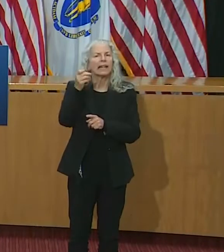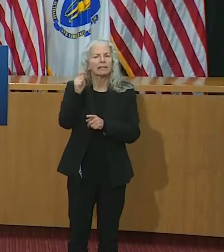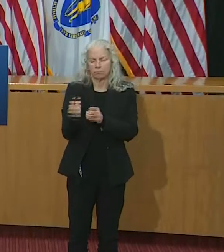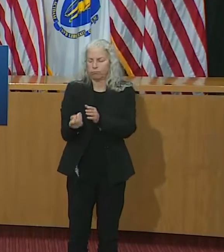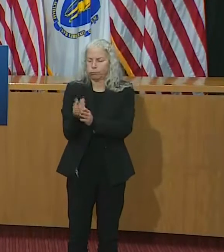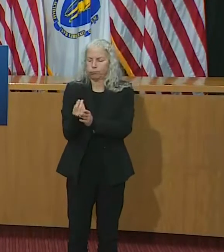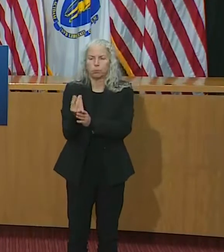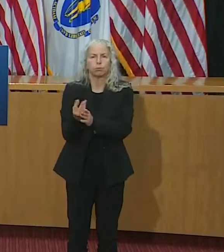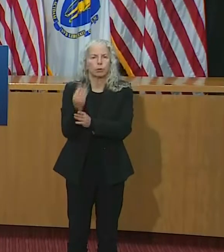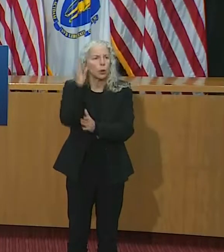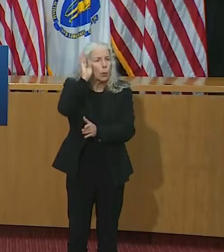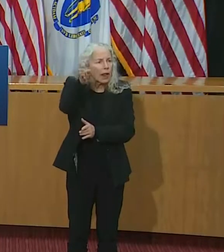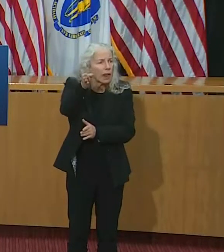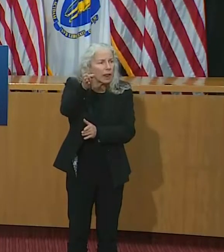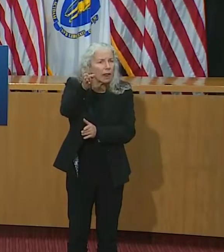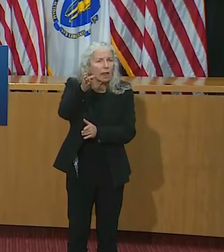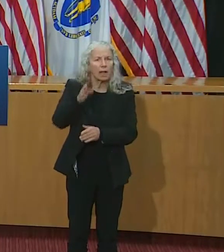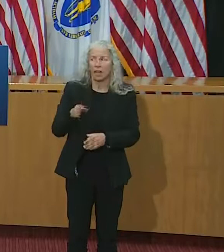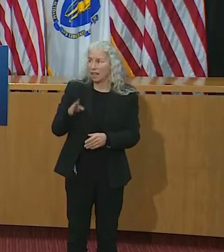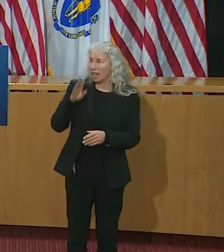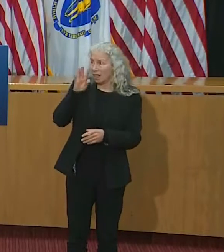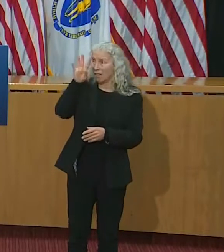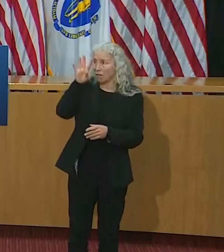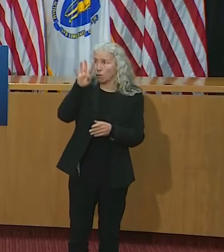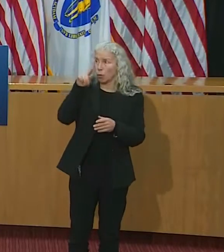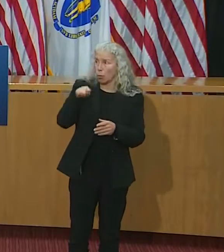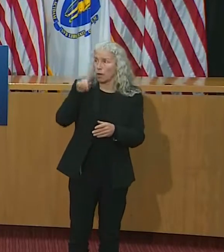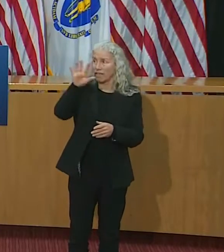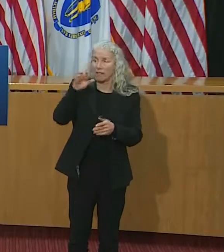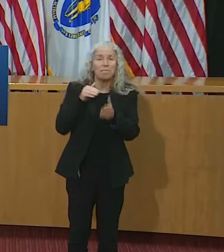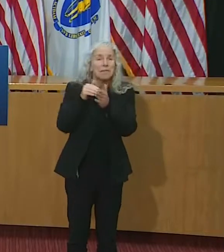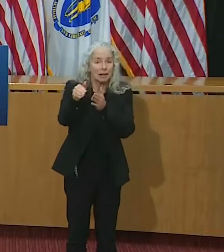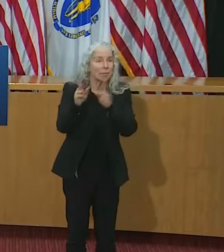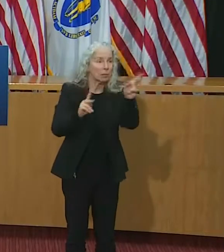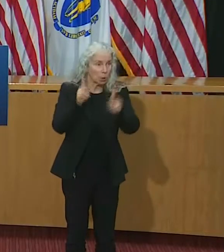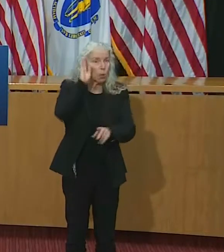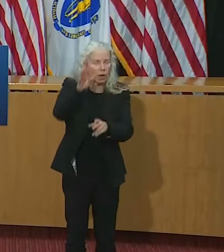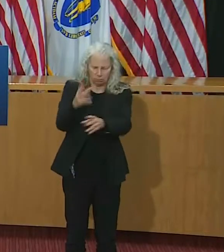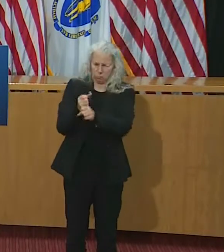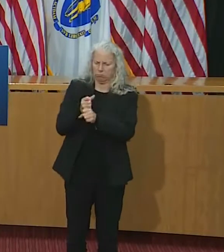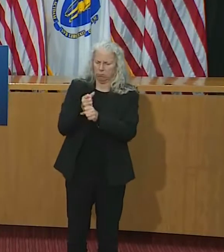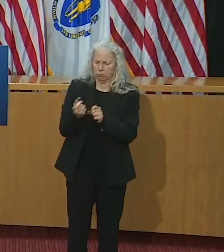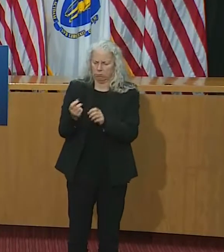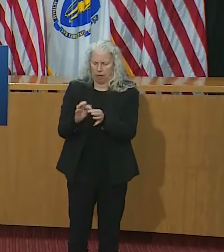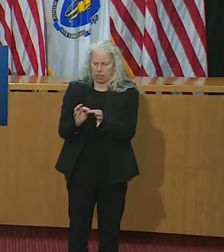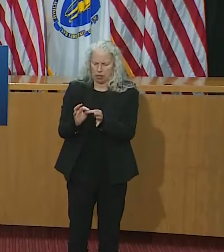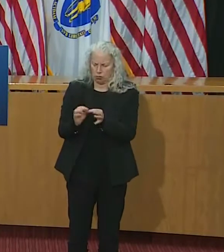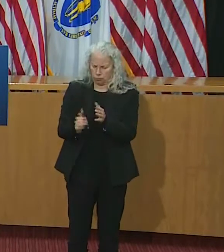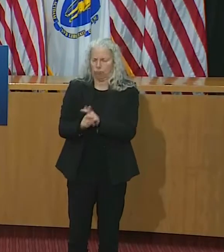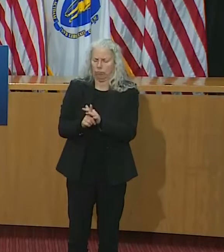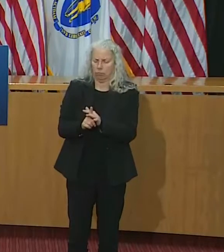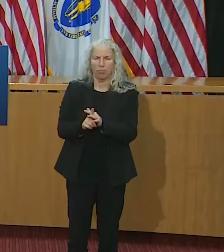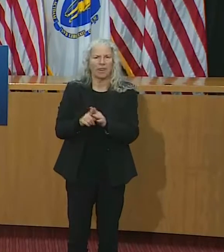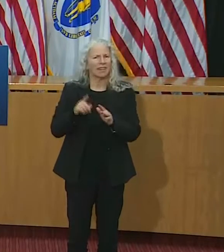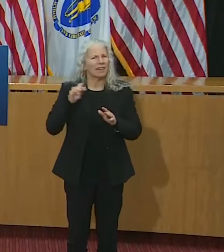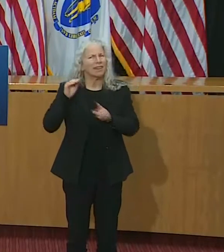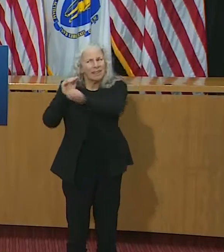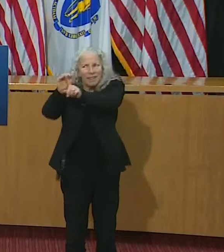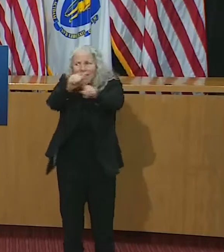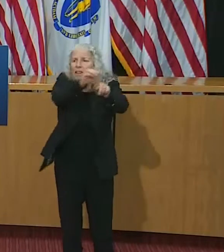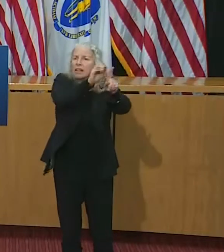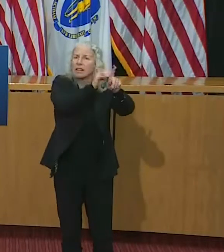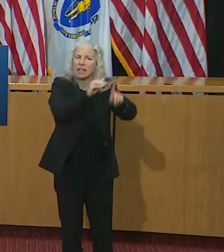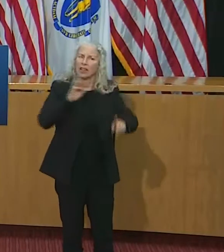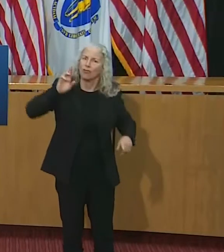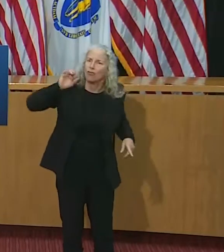Massachusetts via the Everbridge Resident Connection Alert System, reminding residents of the increased risk of contracting and